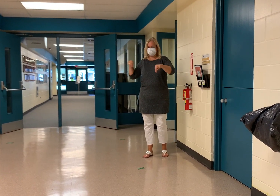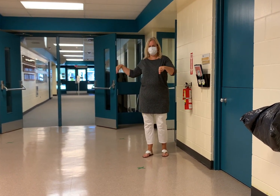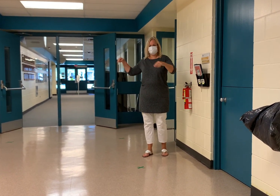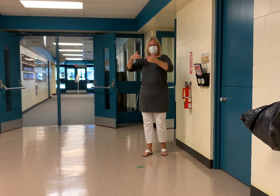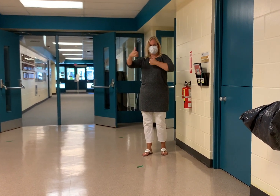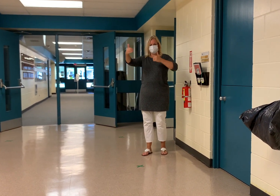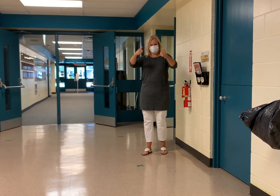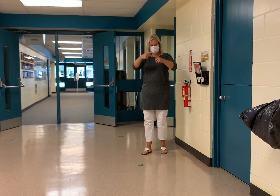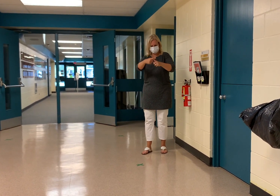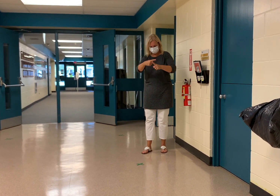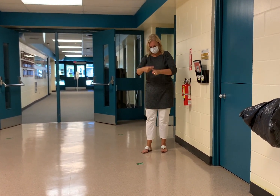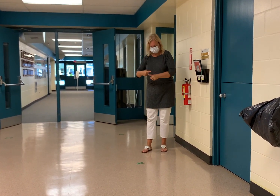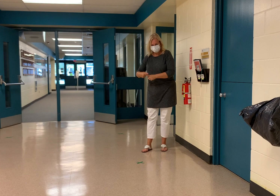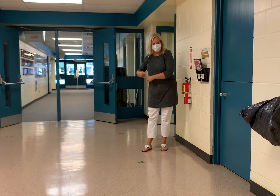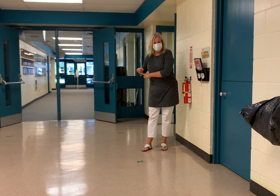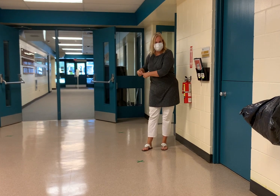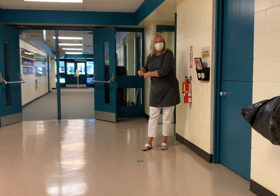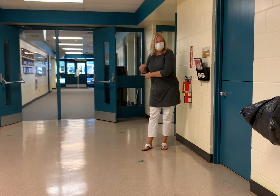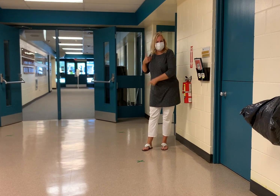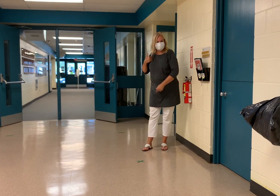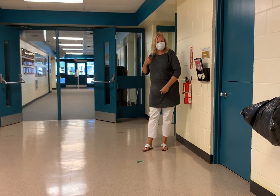socially distanced while they wait to enter the gym.